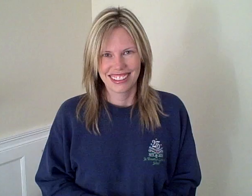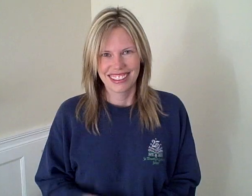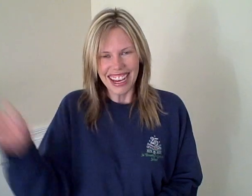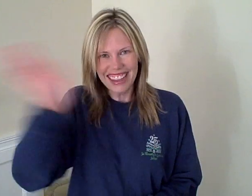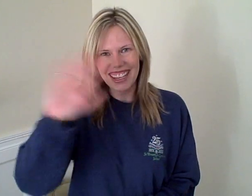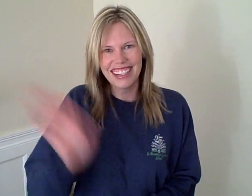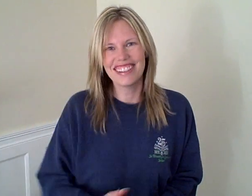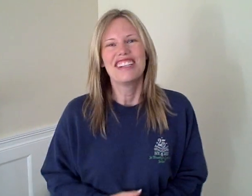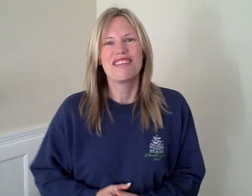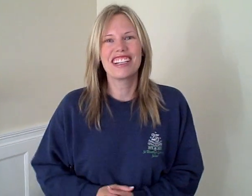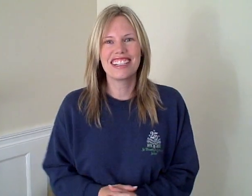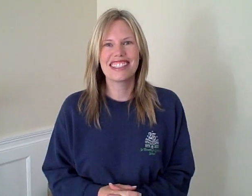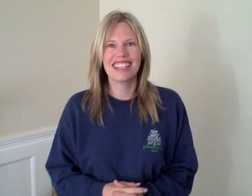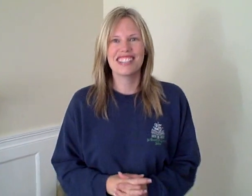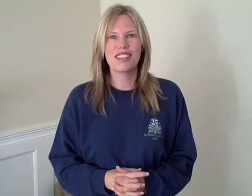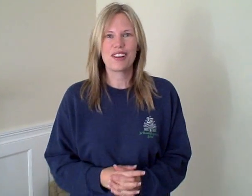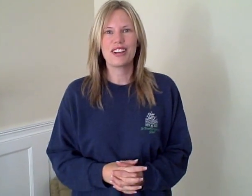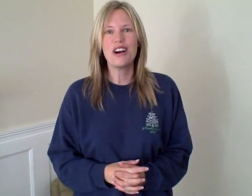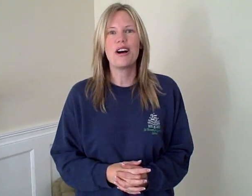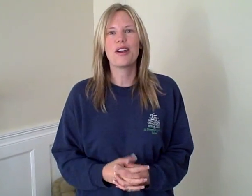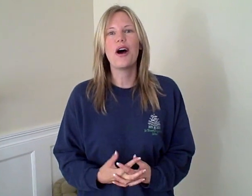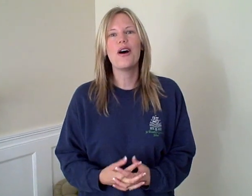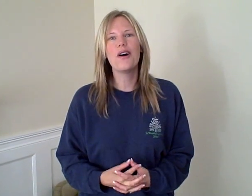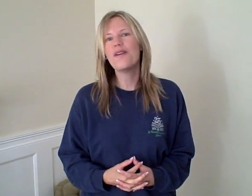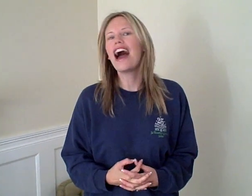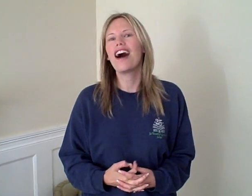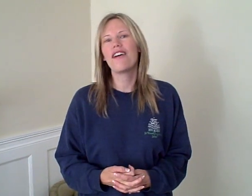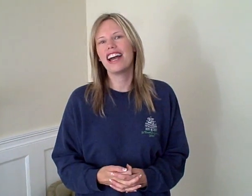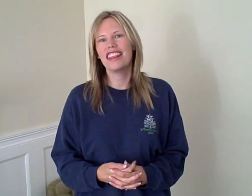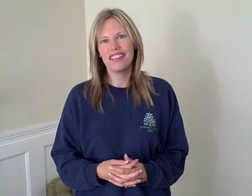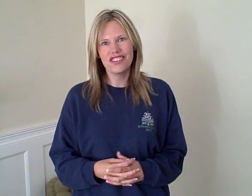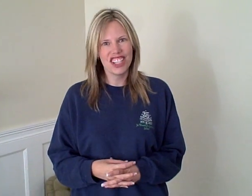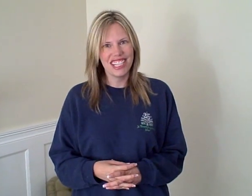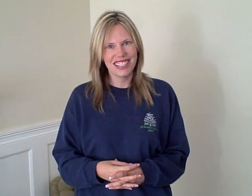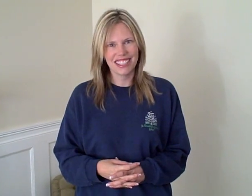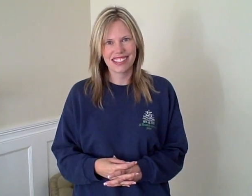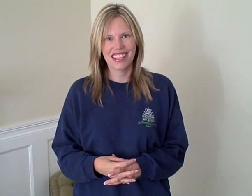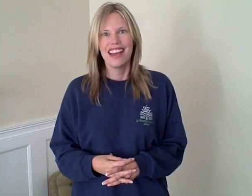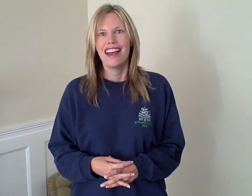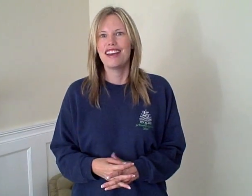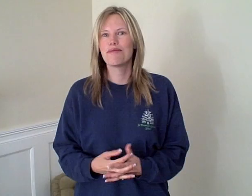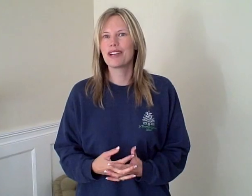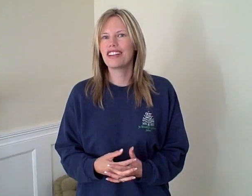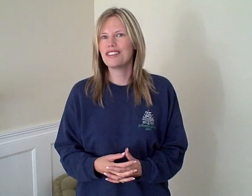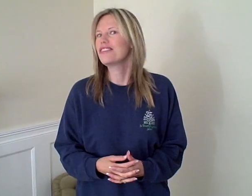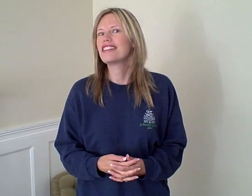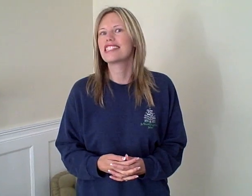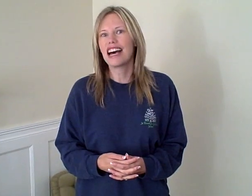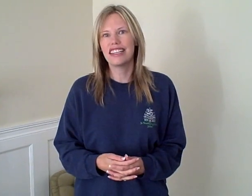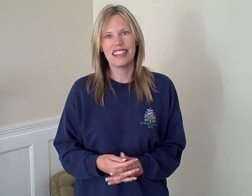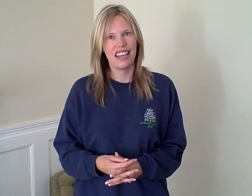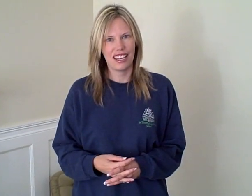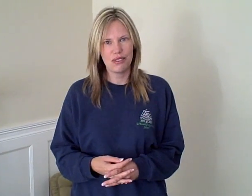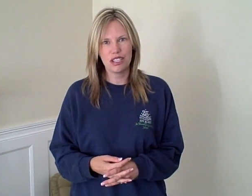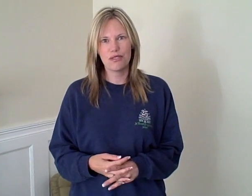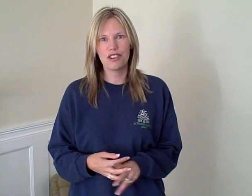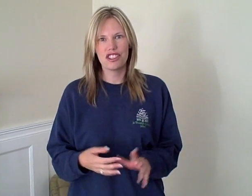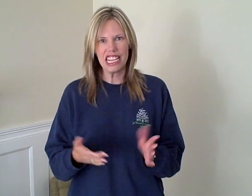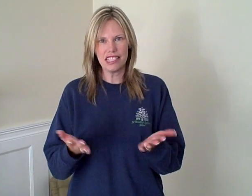Hi there! We're going to sing a song called Oh How I Love Jesus and we're going to do the sign language for Jesus.